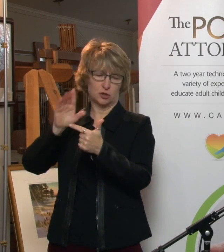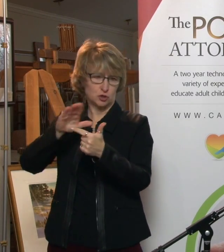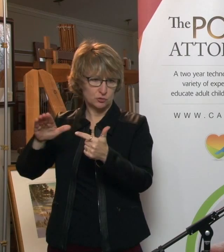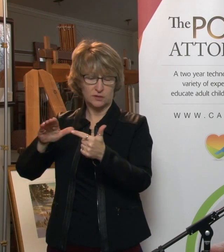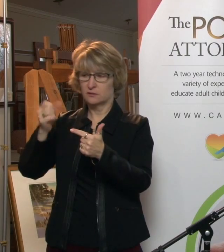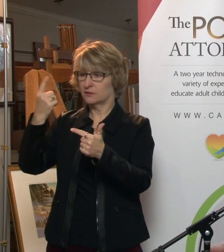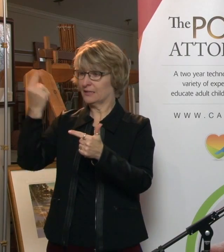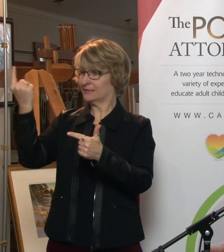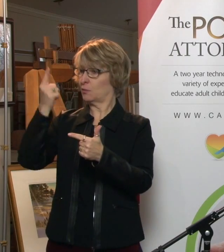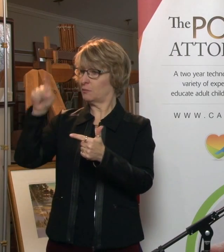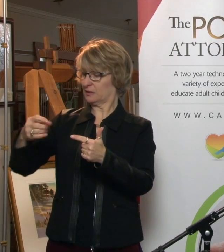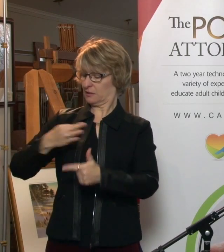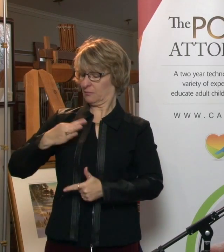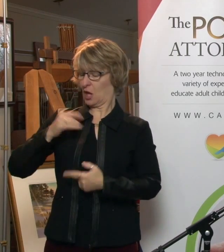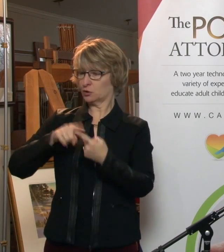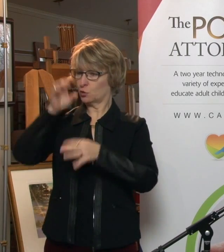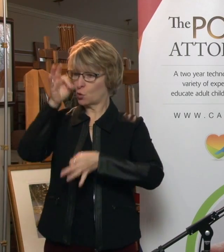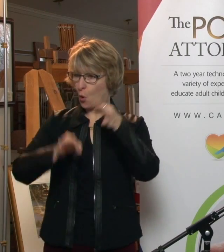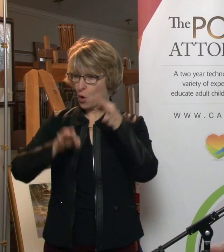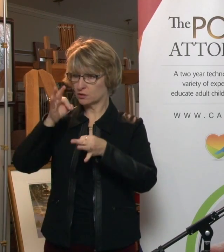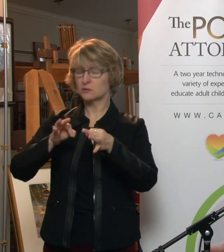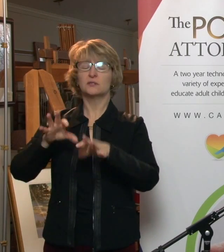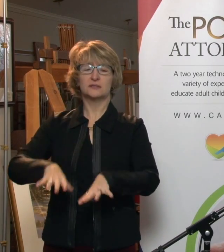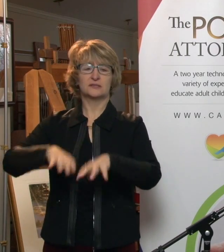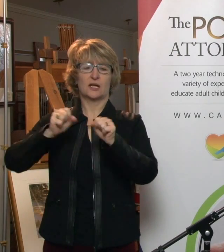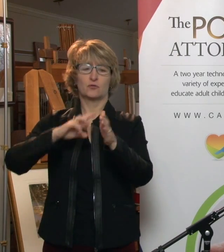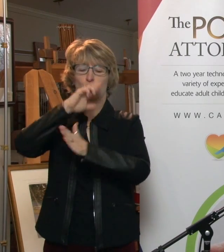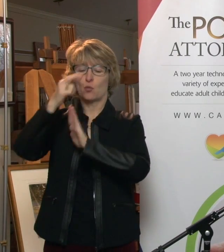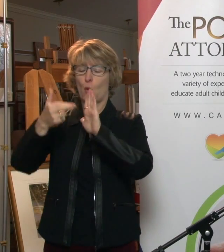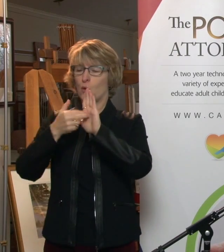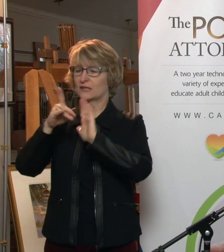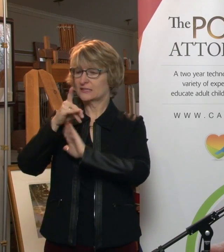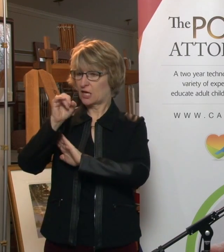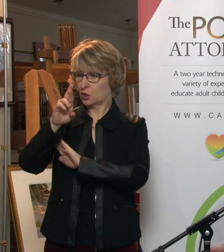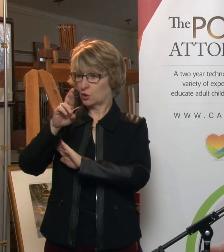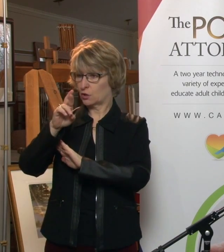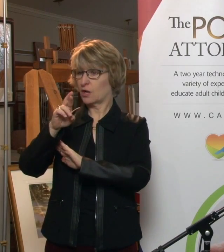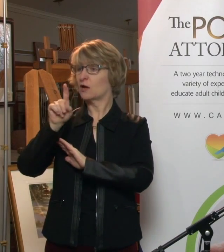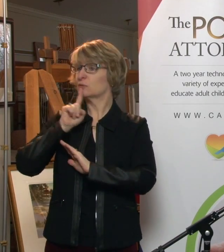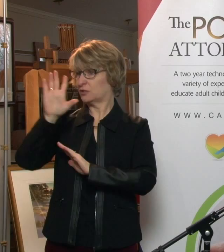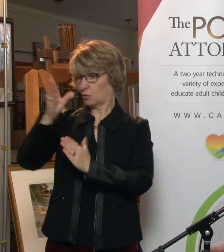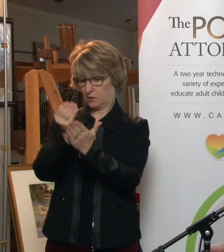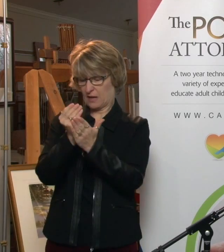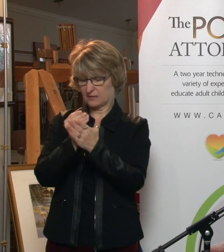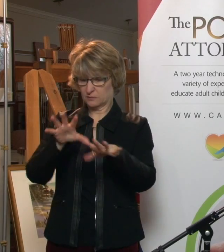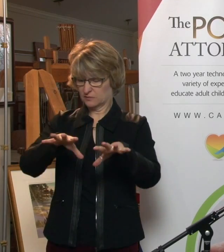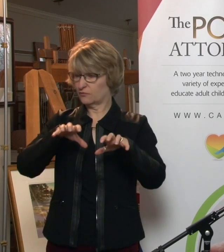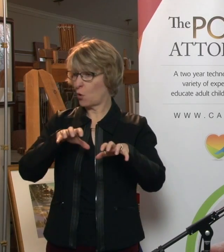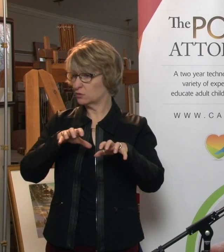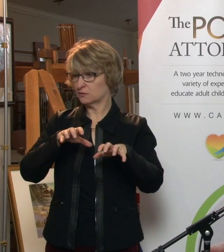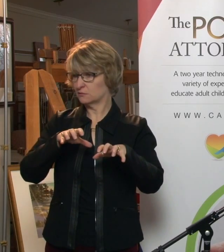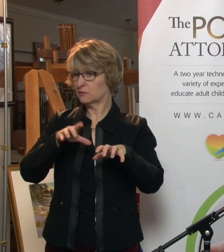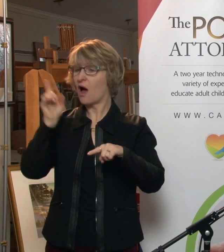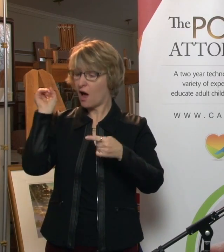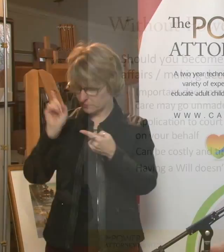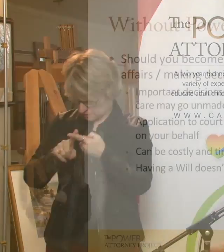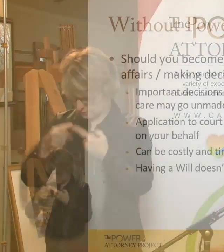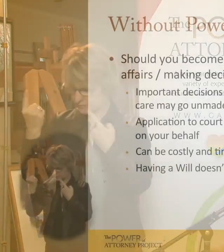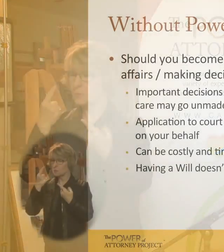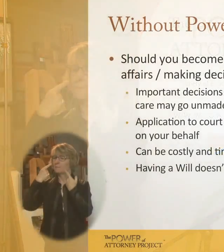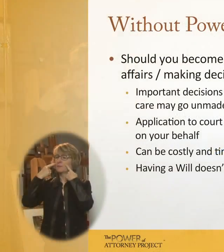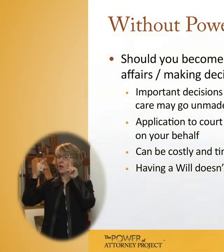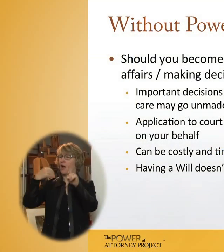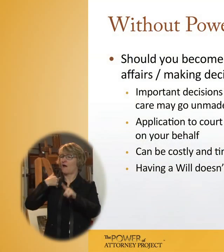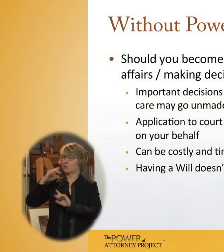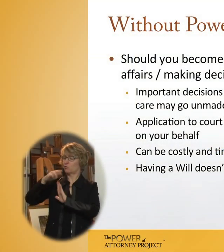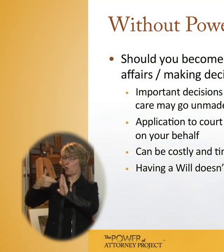apply to court to act as your executor. And essentially, your assets would be frozen until that was done. If something were to happen to you, if